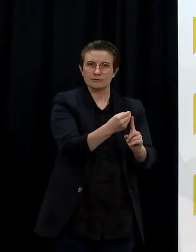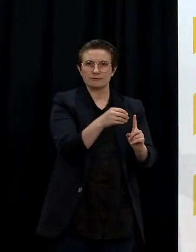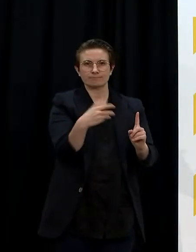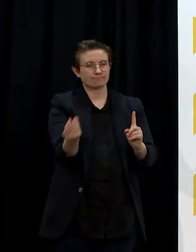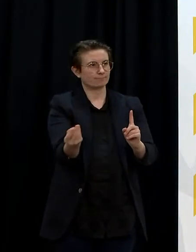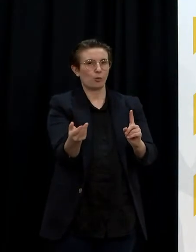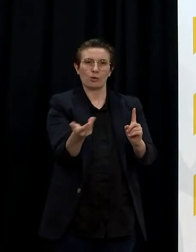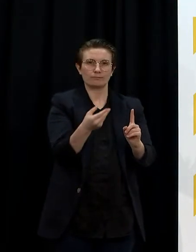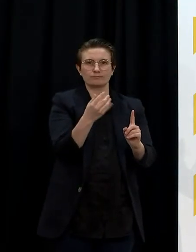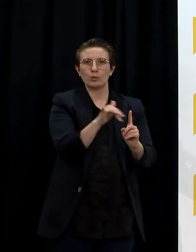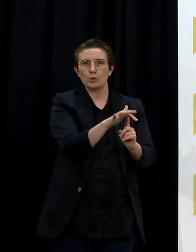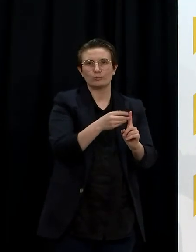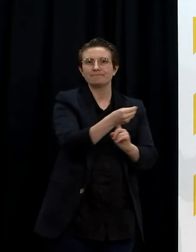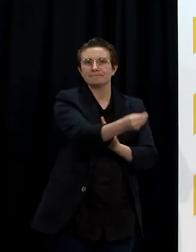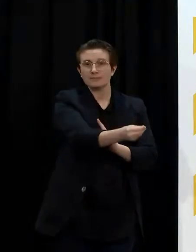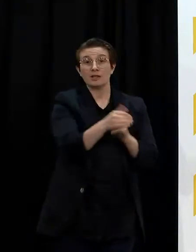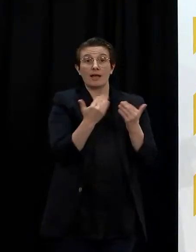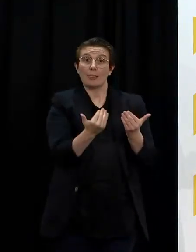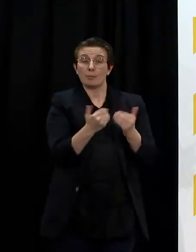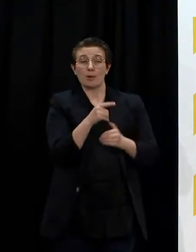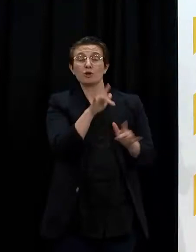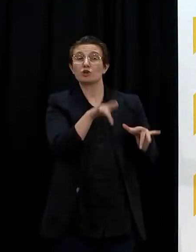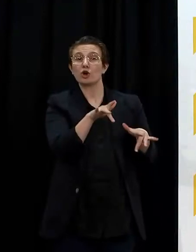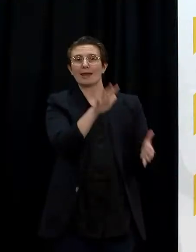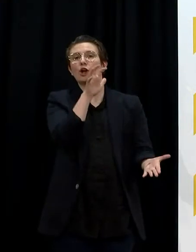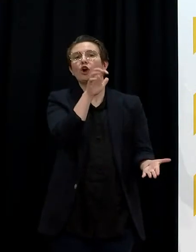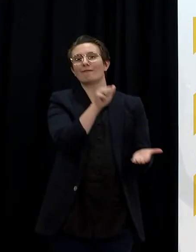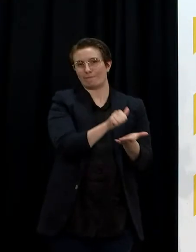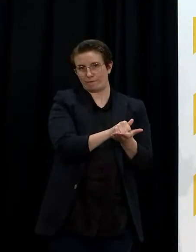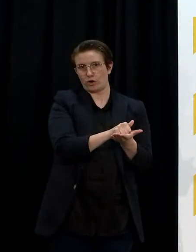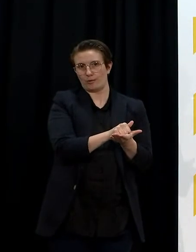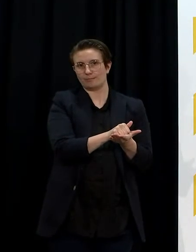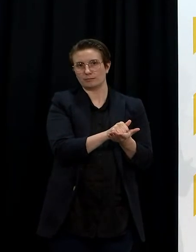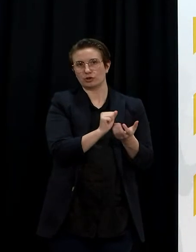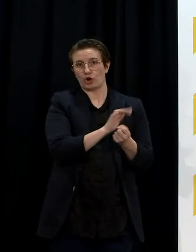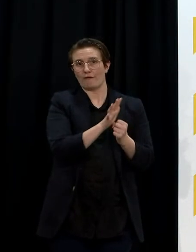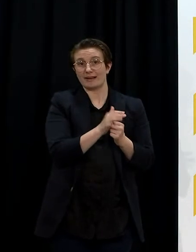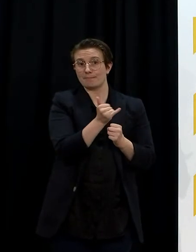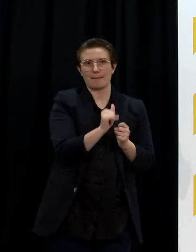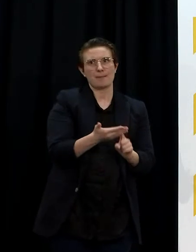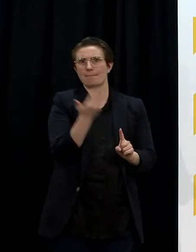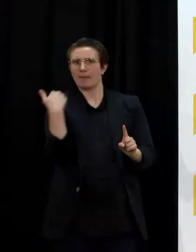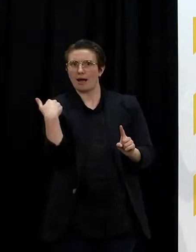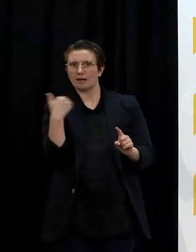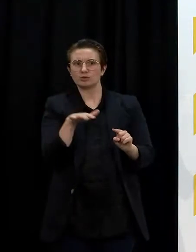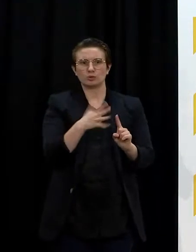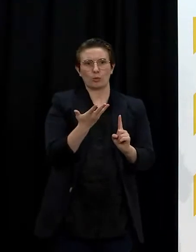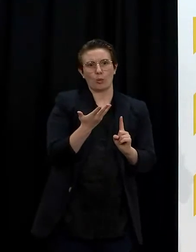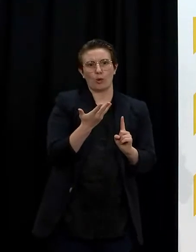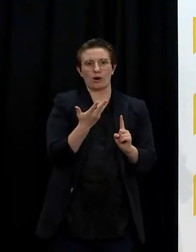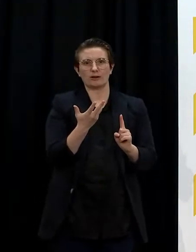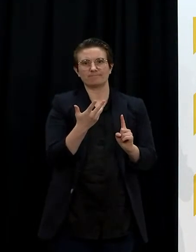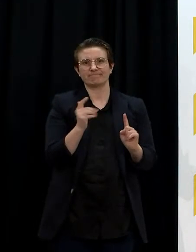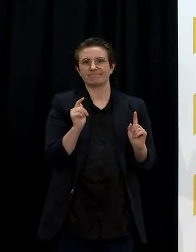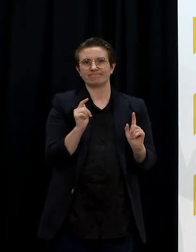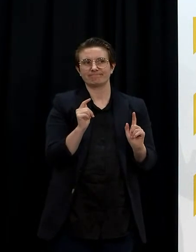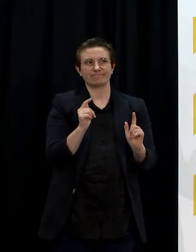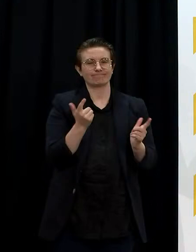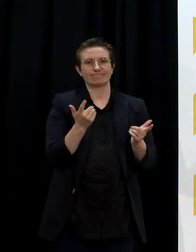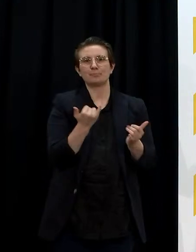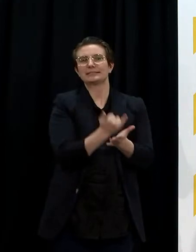However, all precautions remain in place as if this is an acute infection. All tests to date from co-workers and